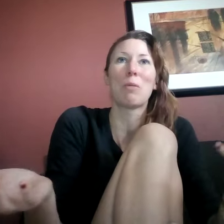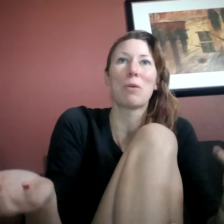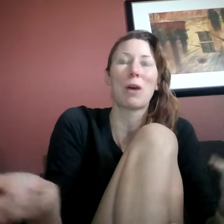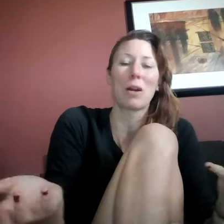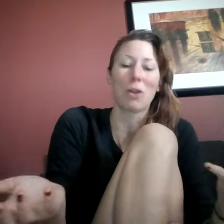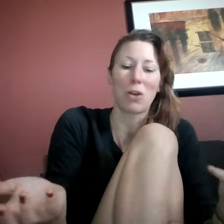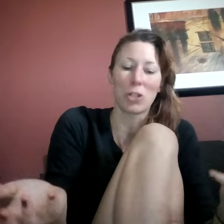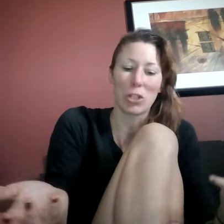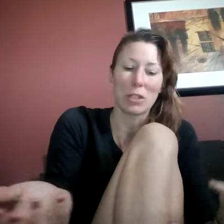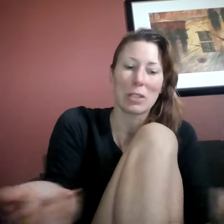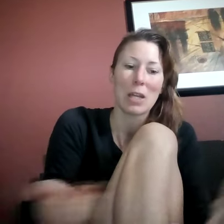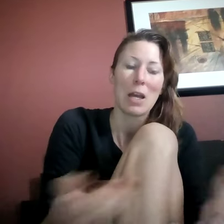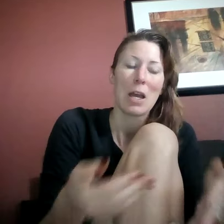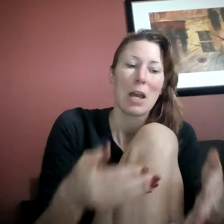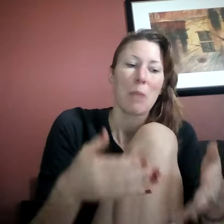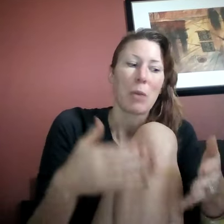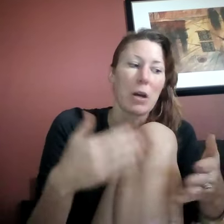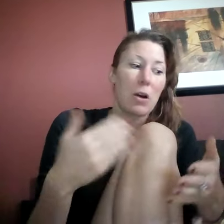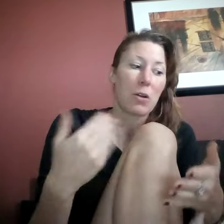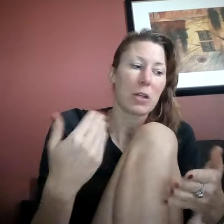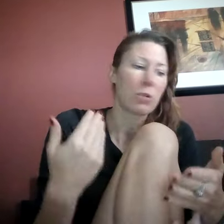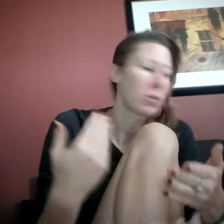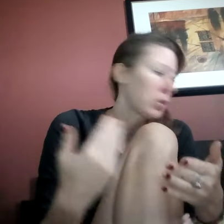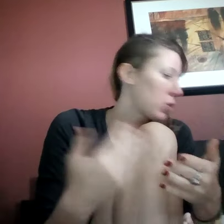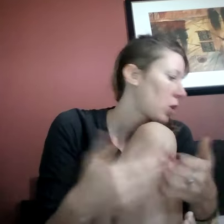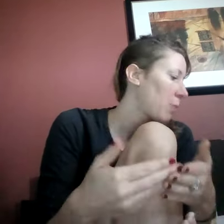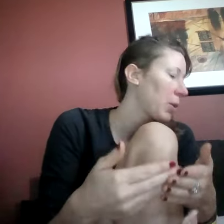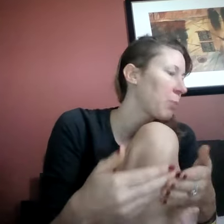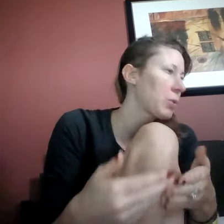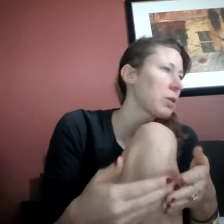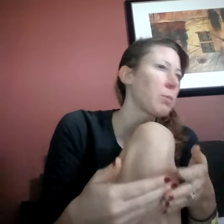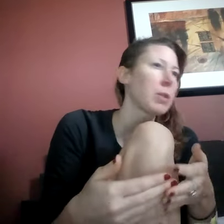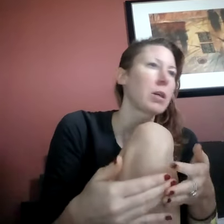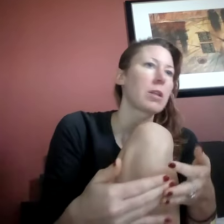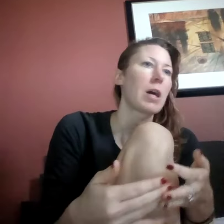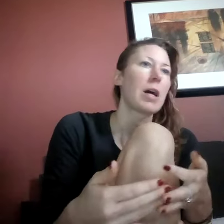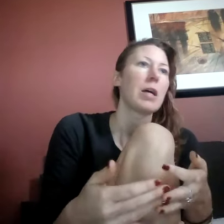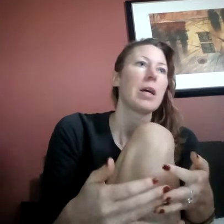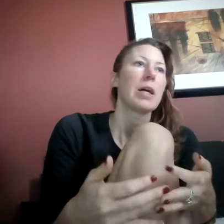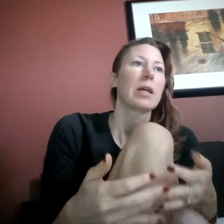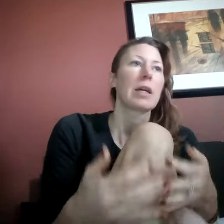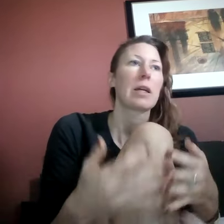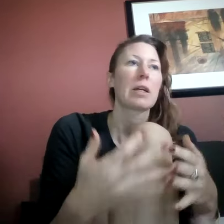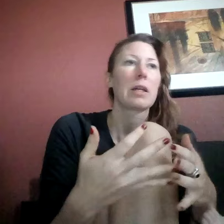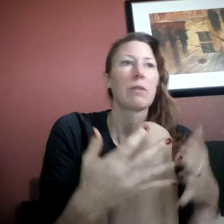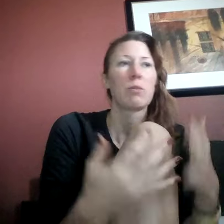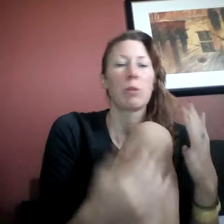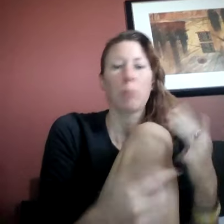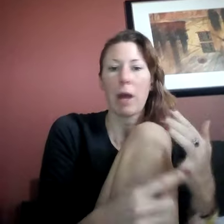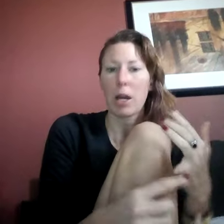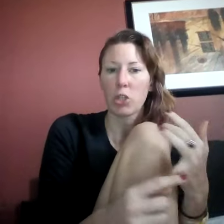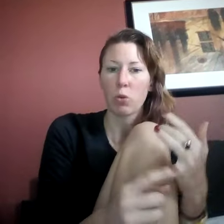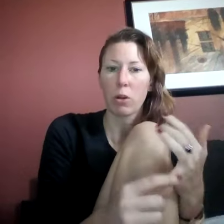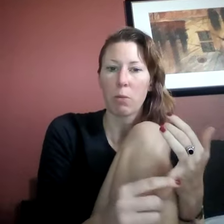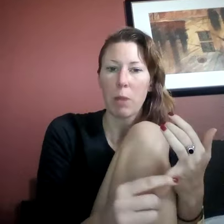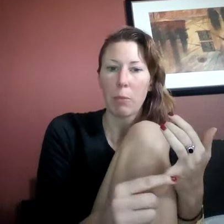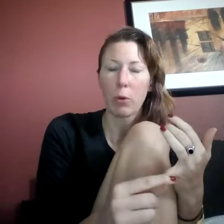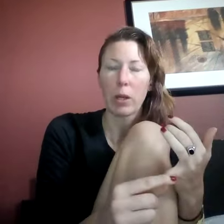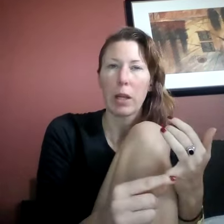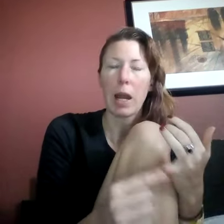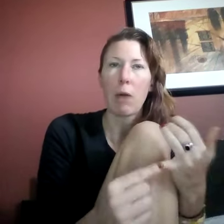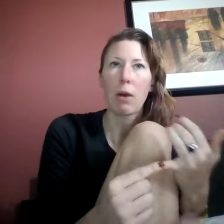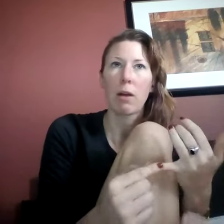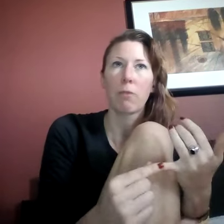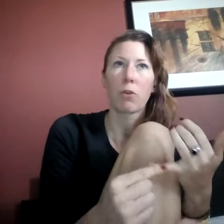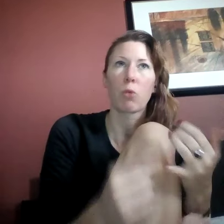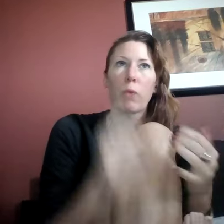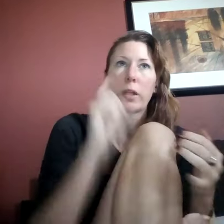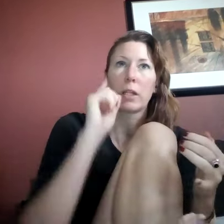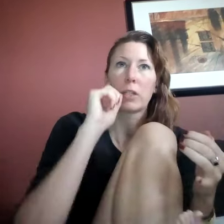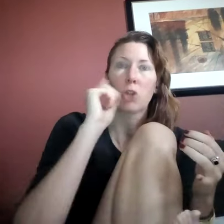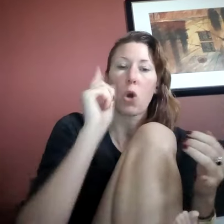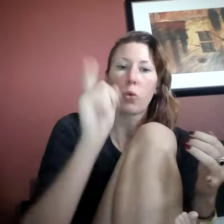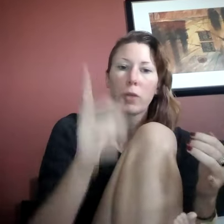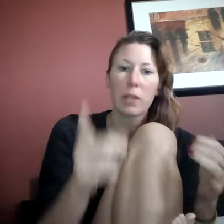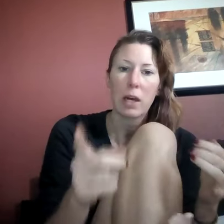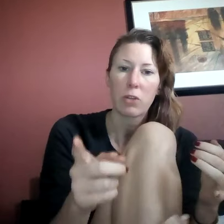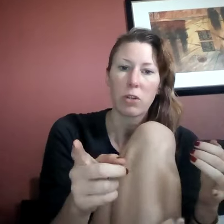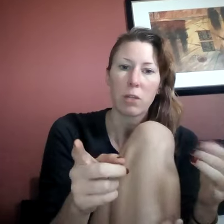I'm unconscious. But all I know is they shot me up with something that gives me patchwork memory. However, when it is only that drug,